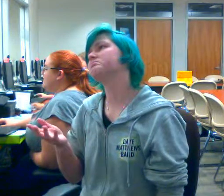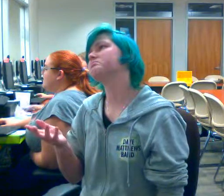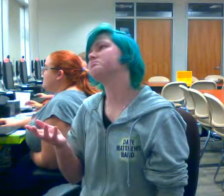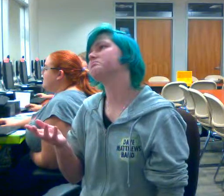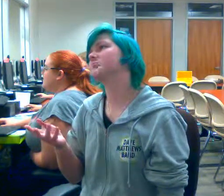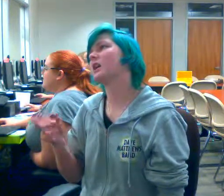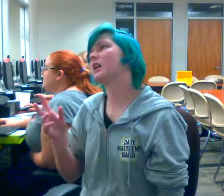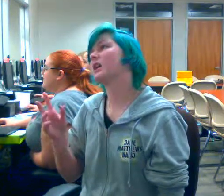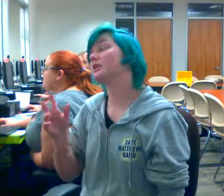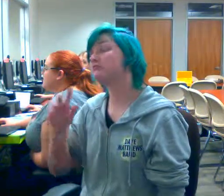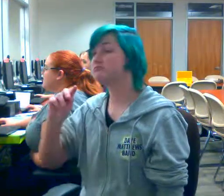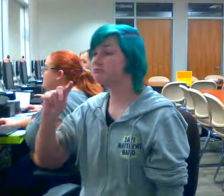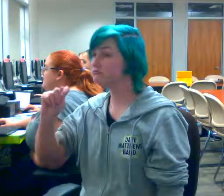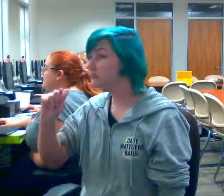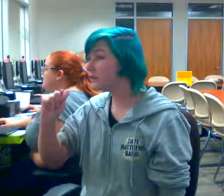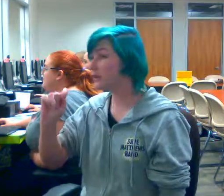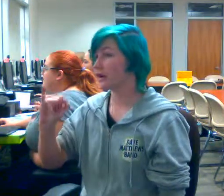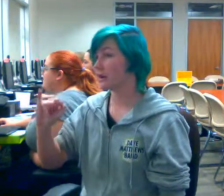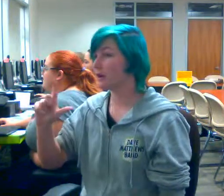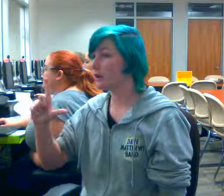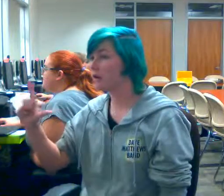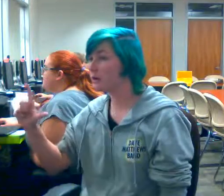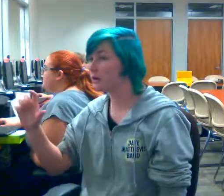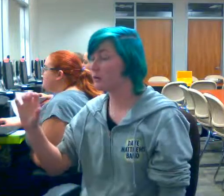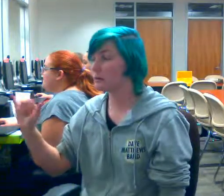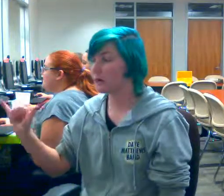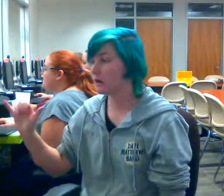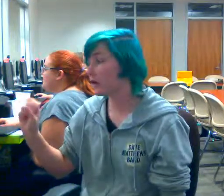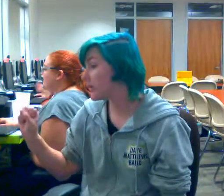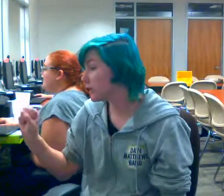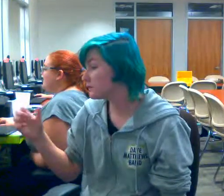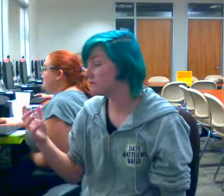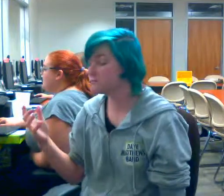Is this this one? Yeah. one. Do me to